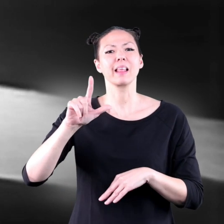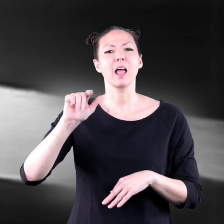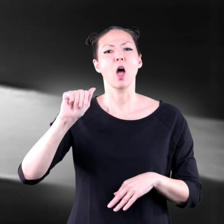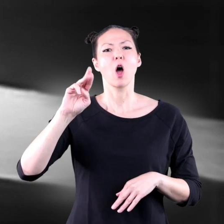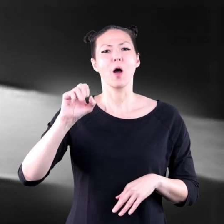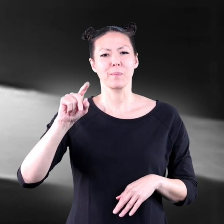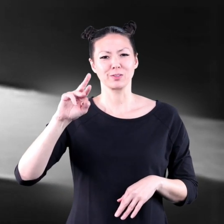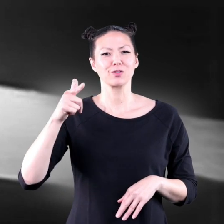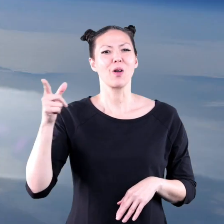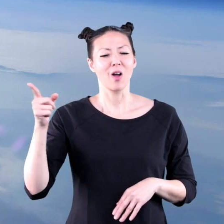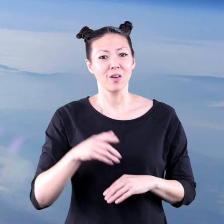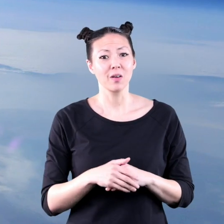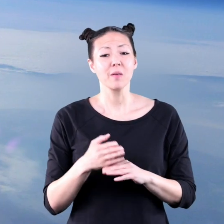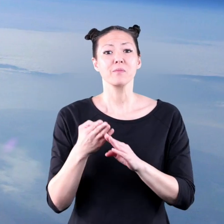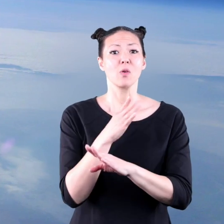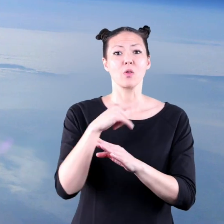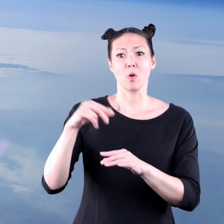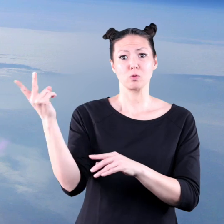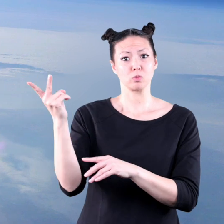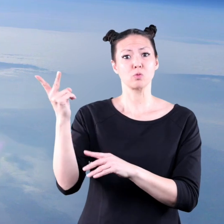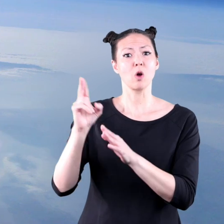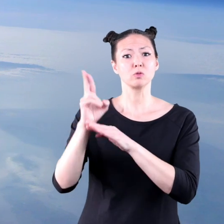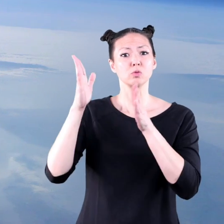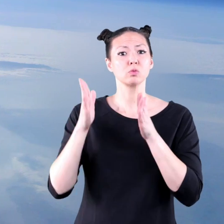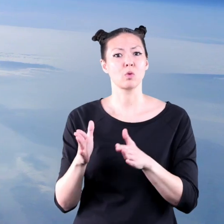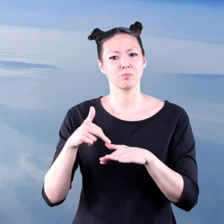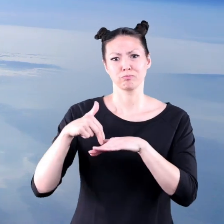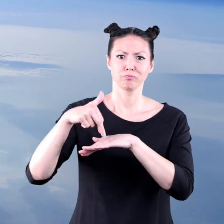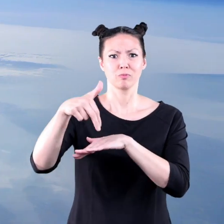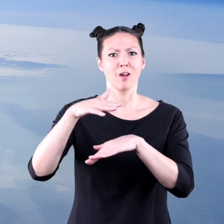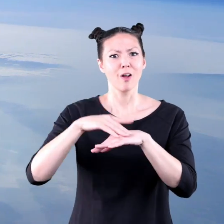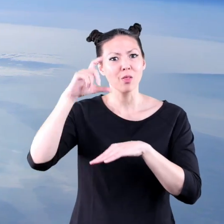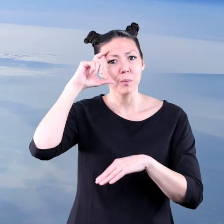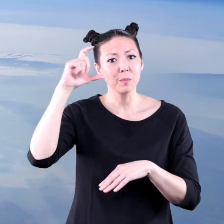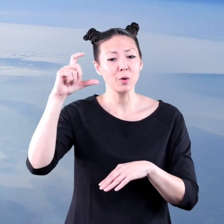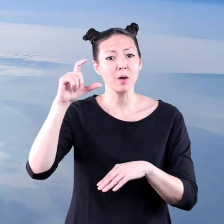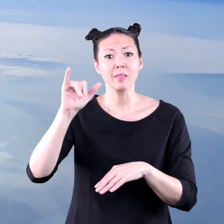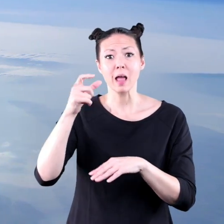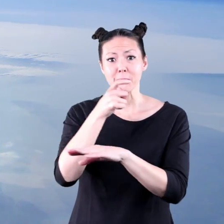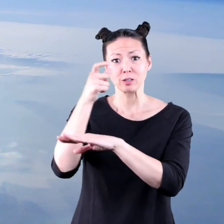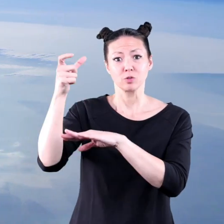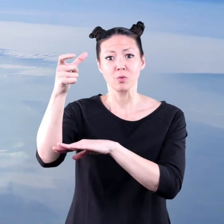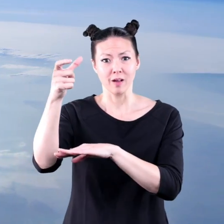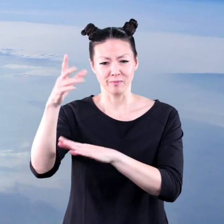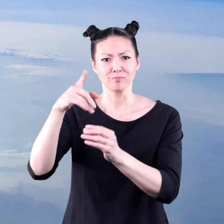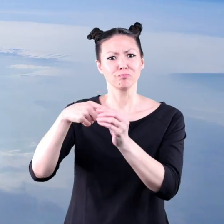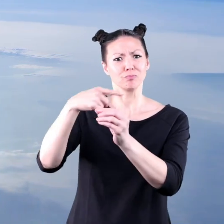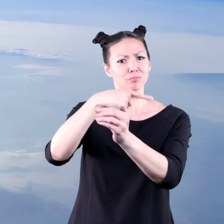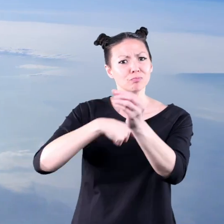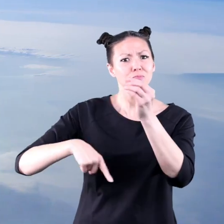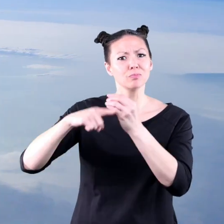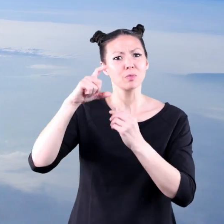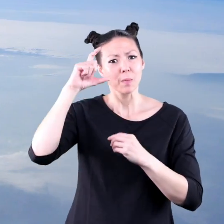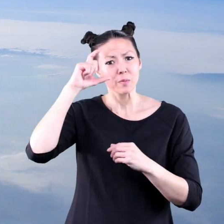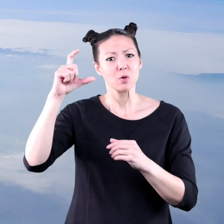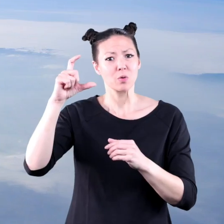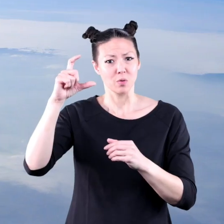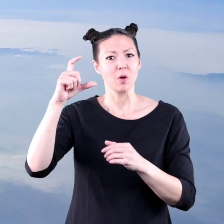before those two astronauts walked on the moon spacecraft had orbited both the moon and the earth